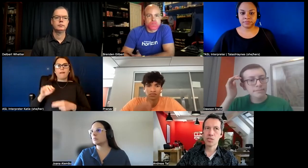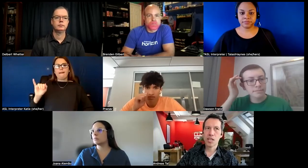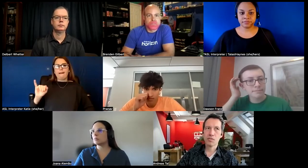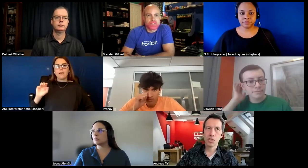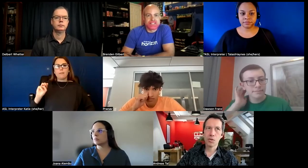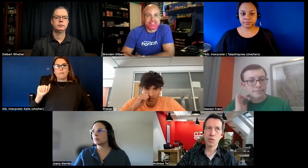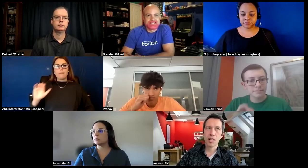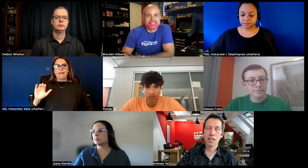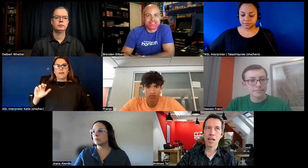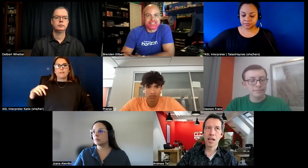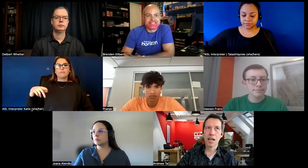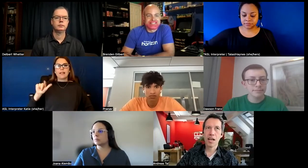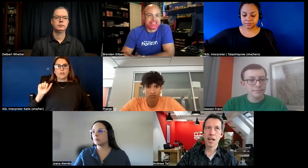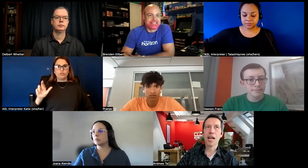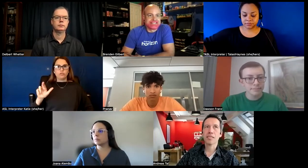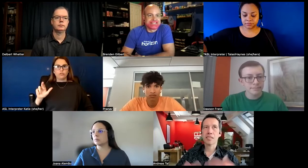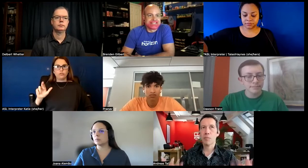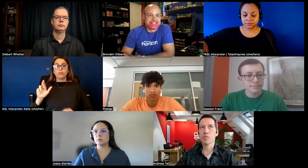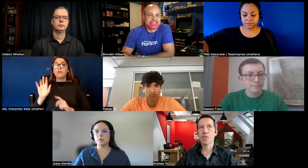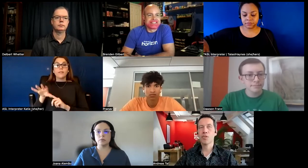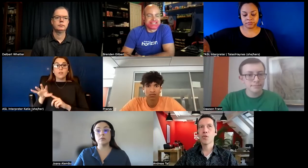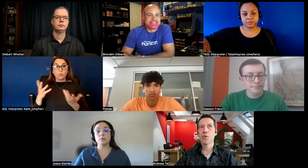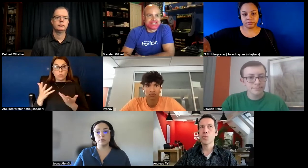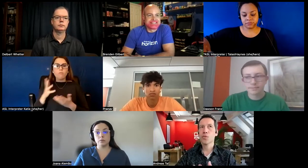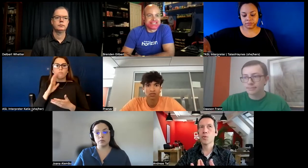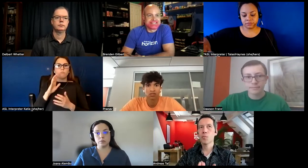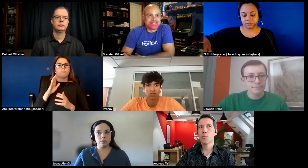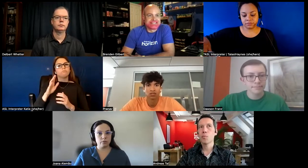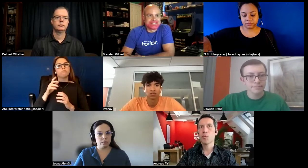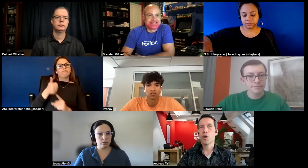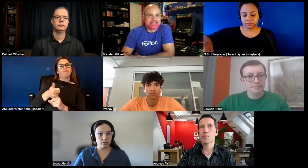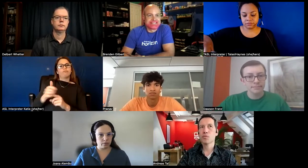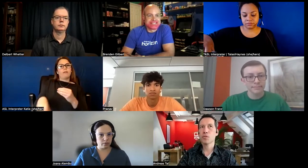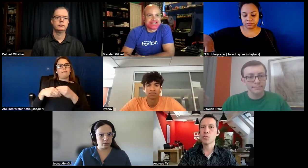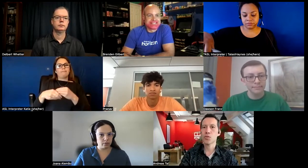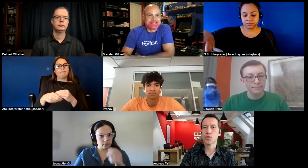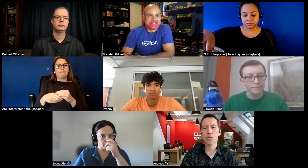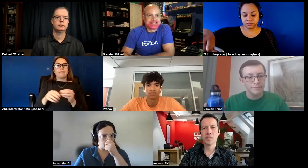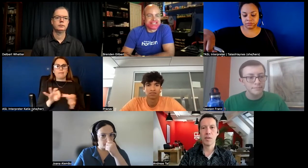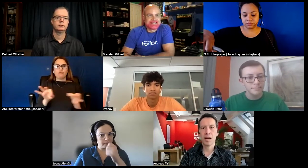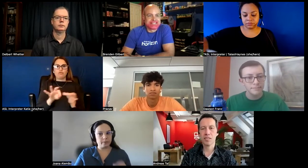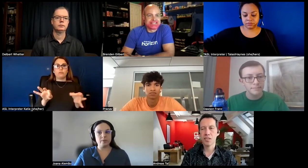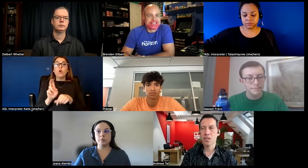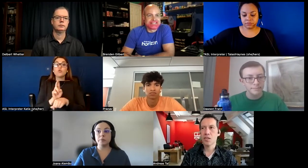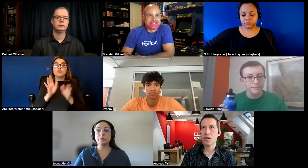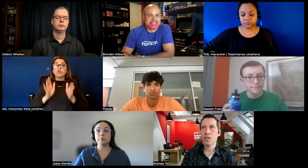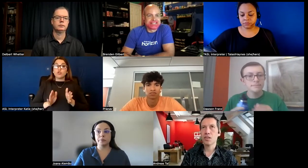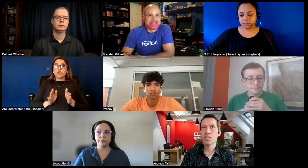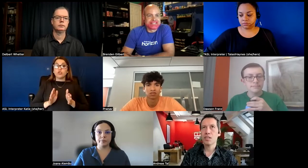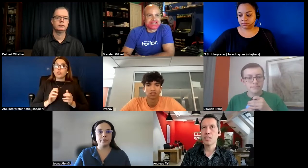takes video and adds caption with the option for users to customize uh it